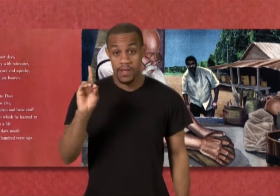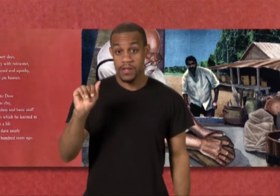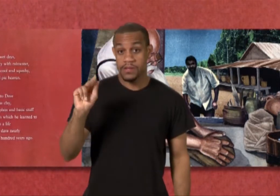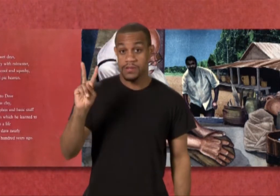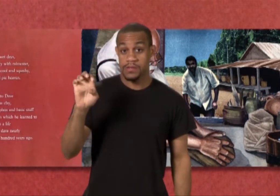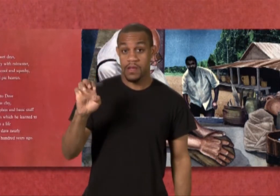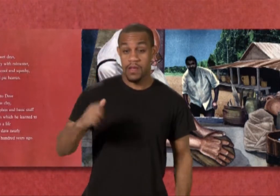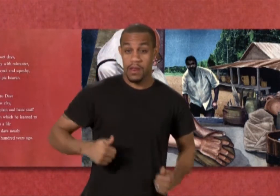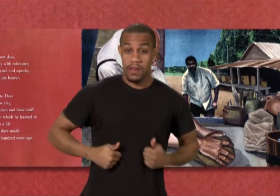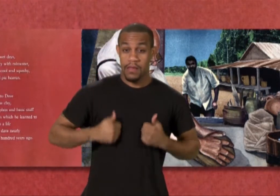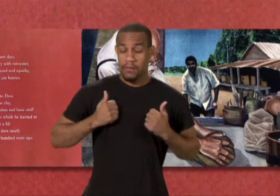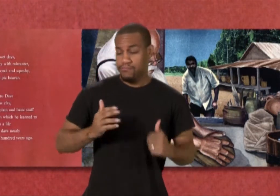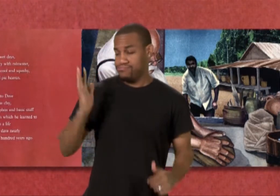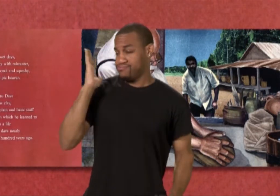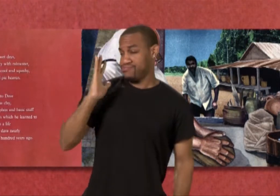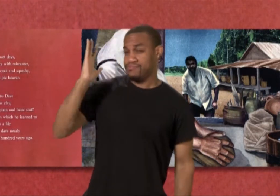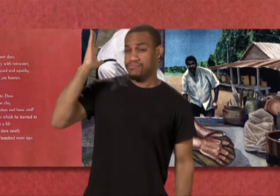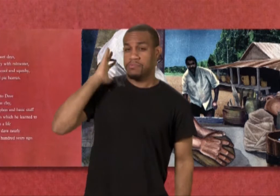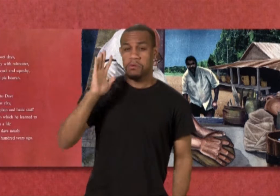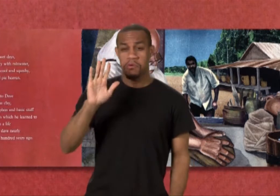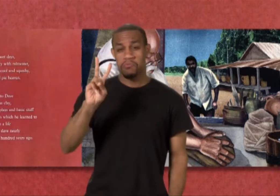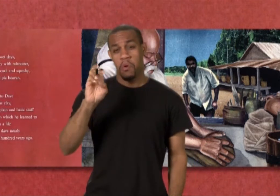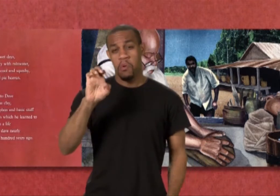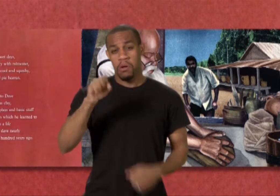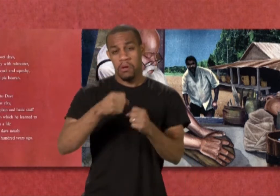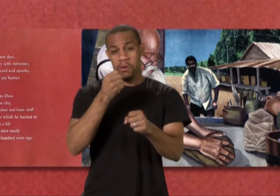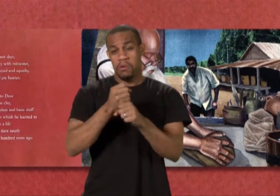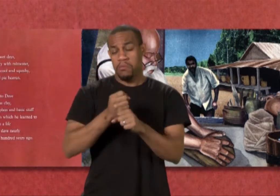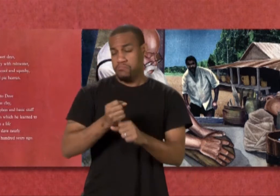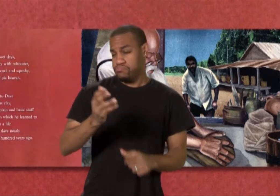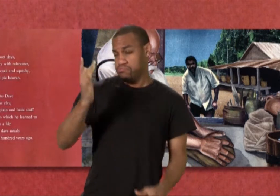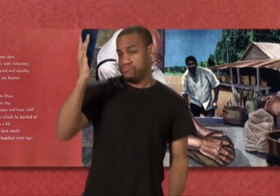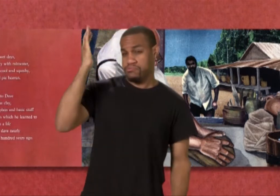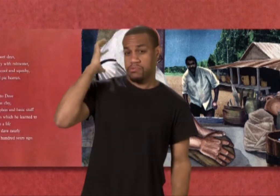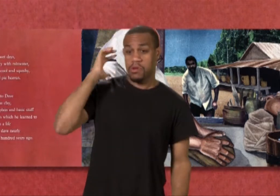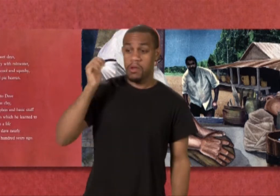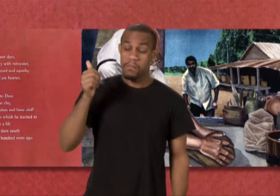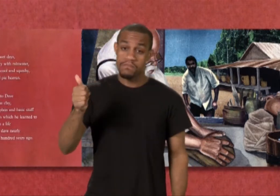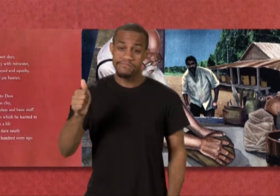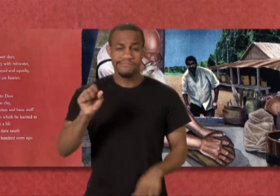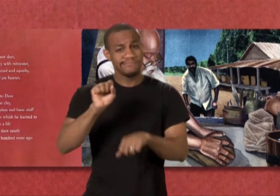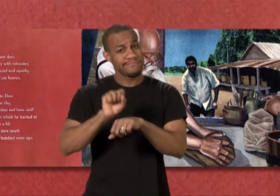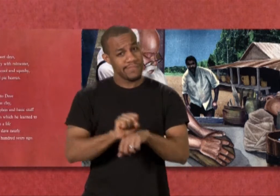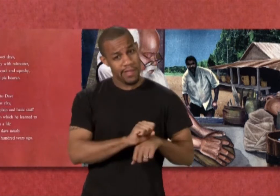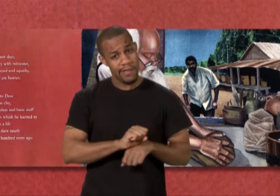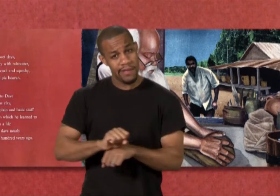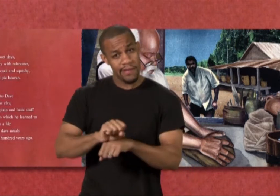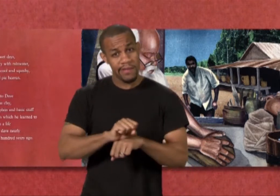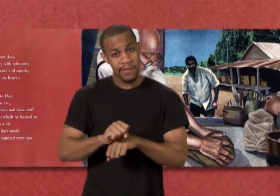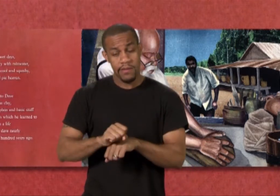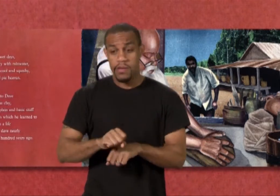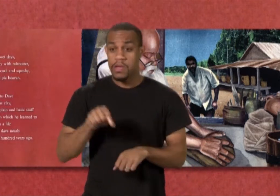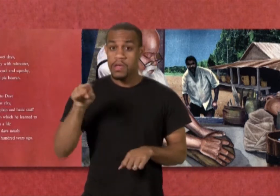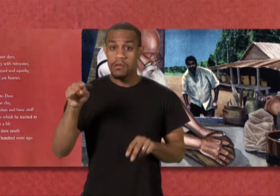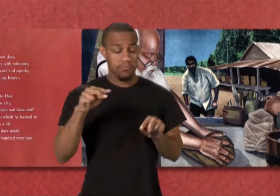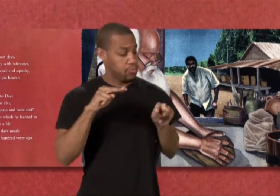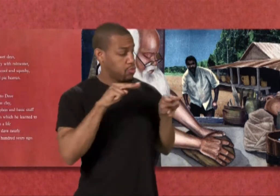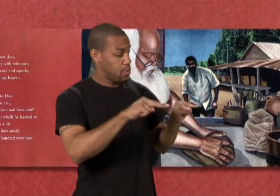But to Dave, it was clay, the plain and basic stuff upon which he learned to form a life as a